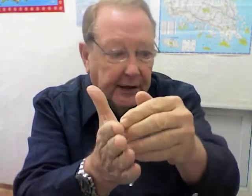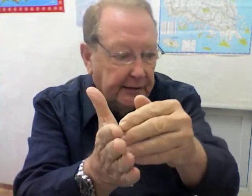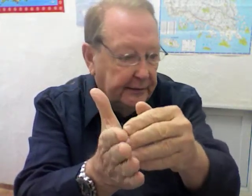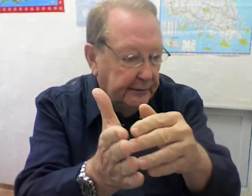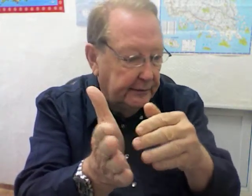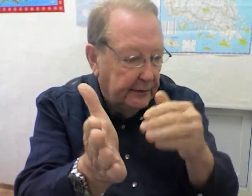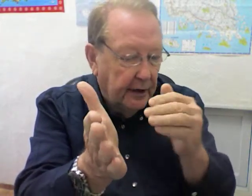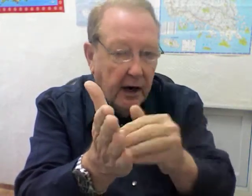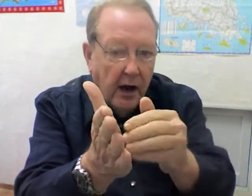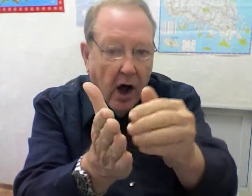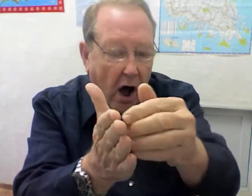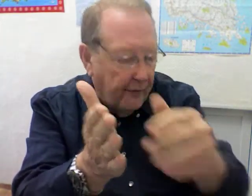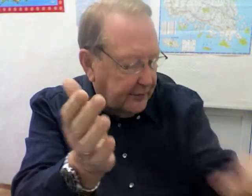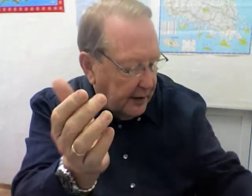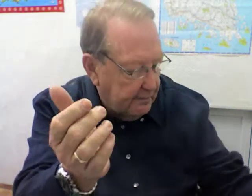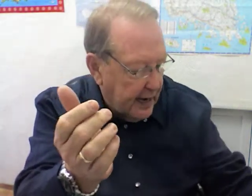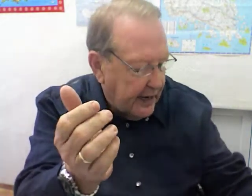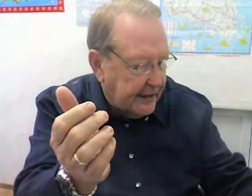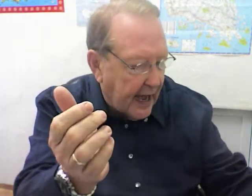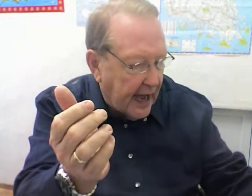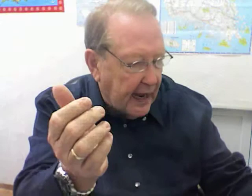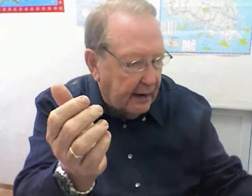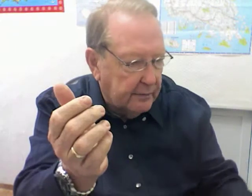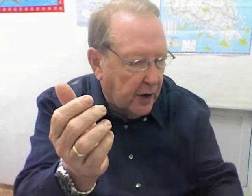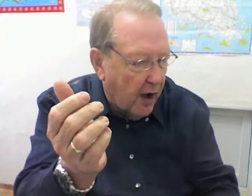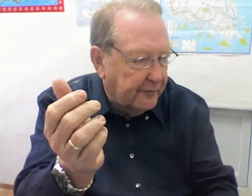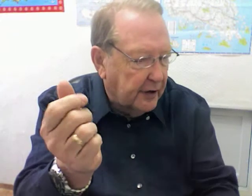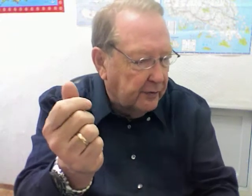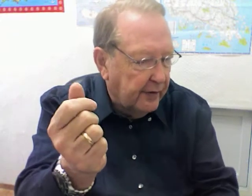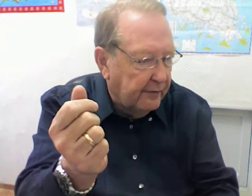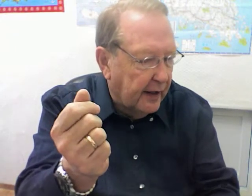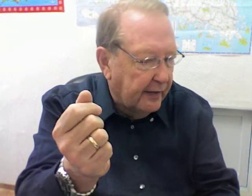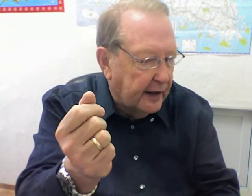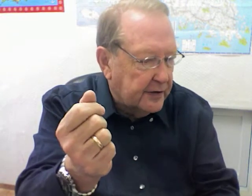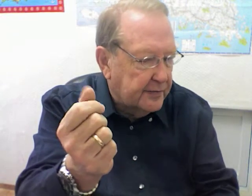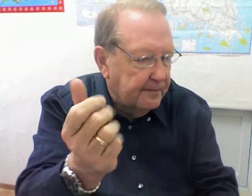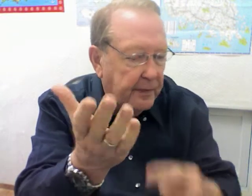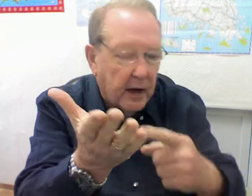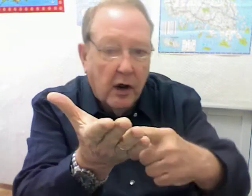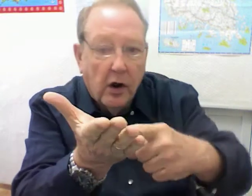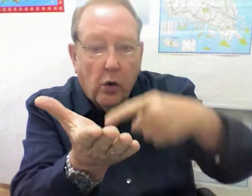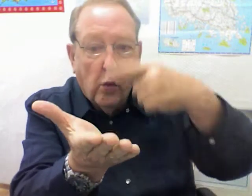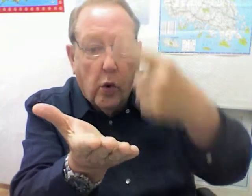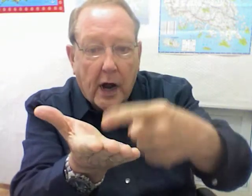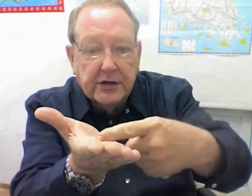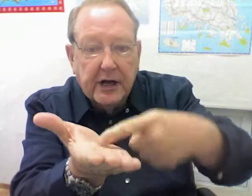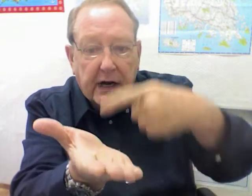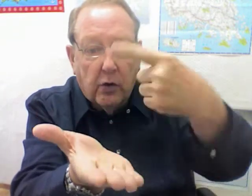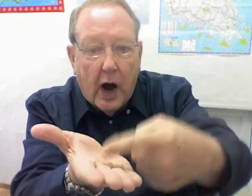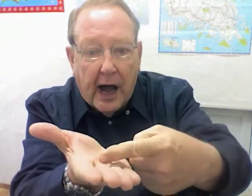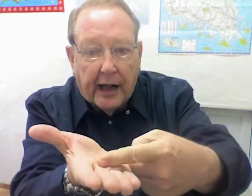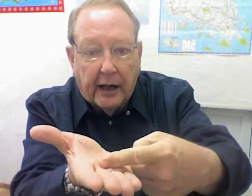Often. Many times. Often we've done this. Once in a while.